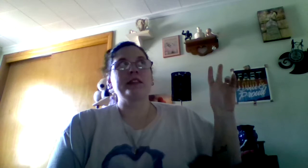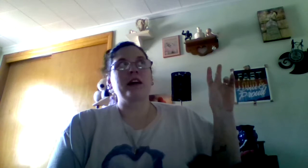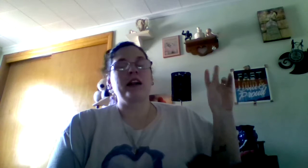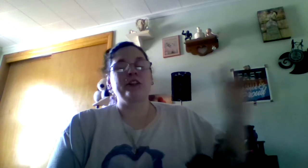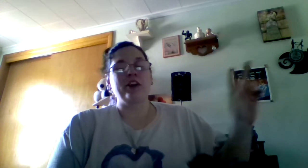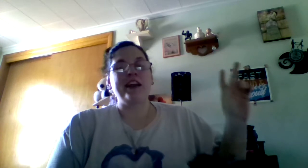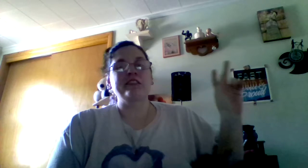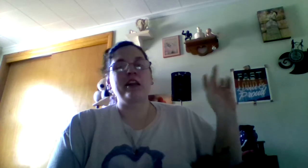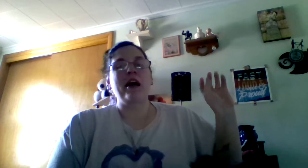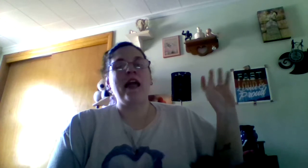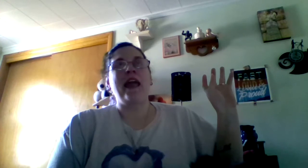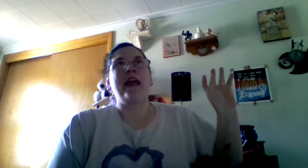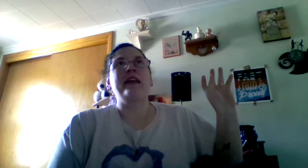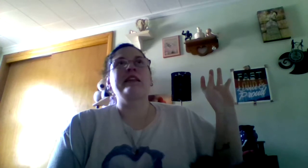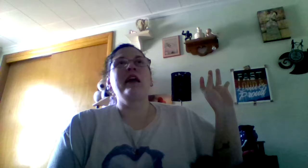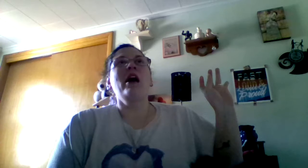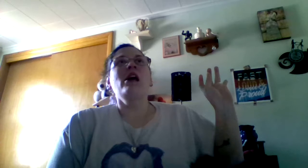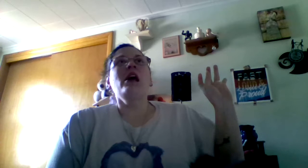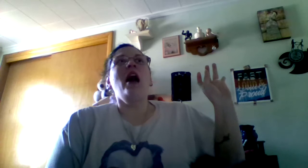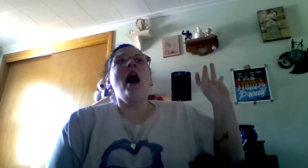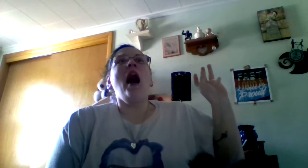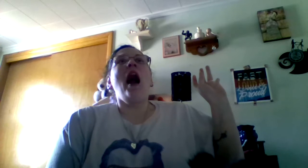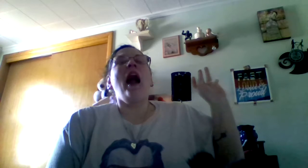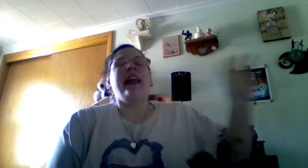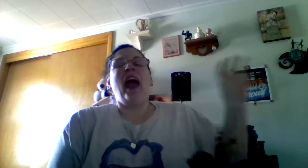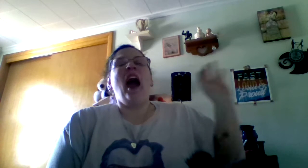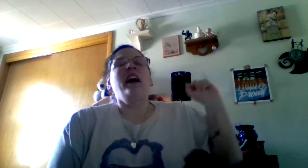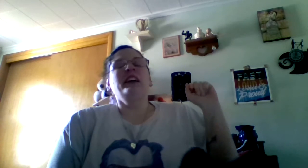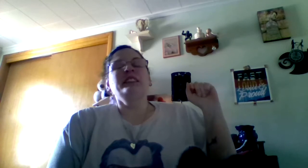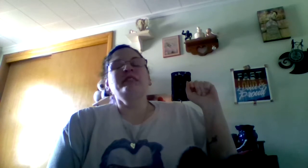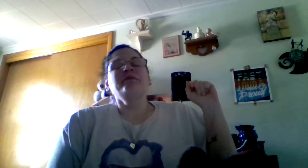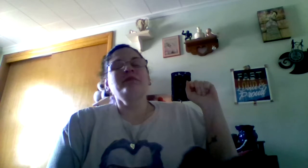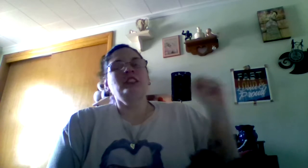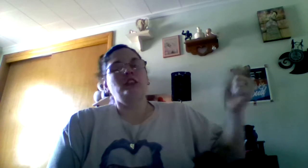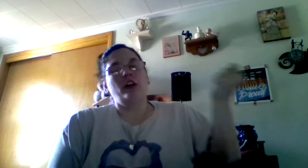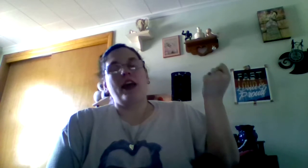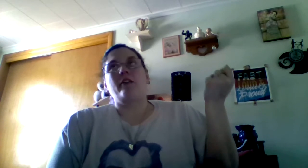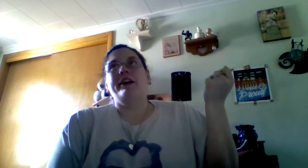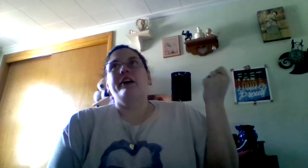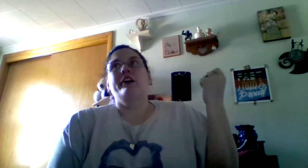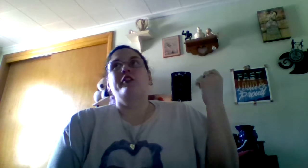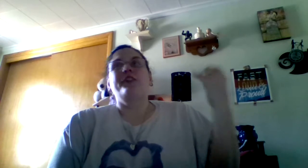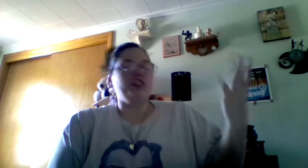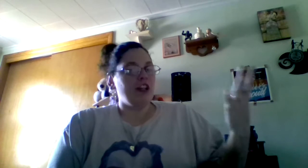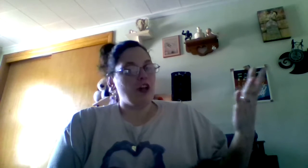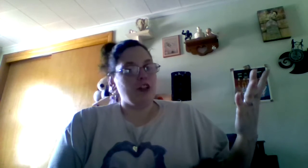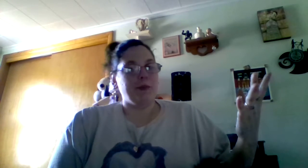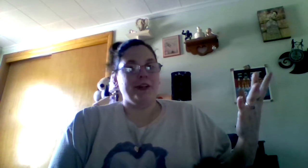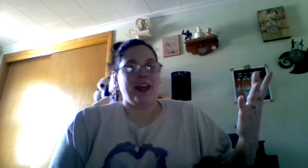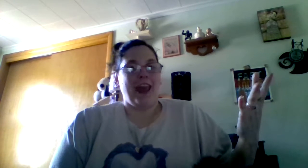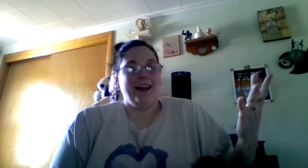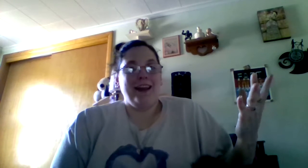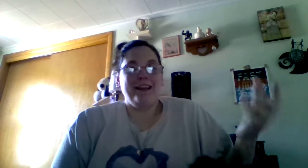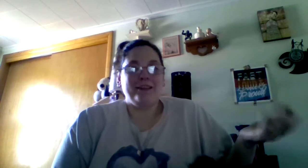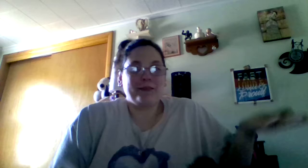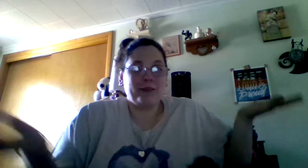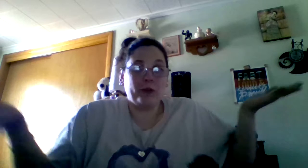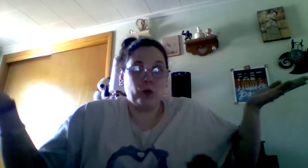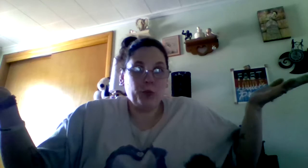roommate's got a transla and a cat. So, yeah, we are officially outnumbered again. Oops.